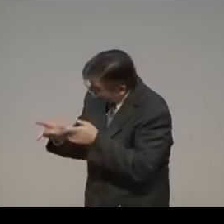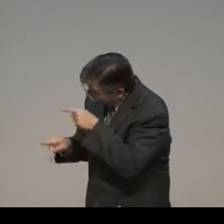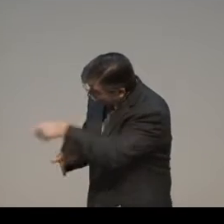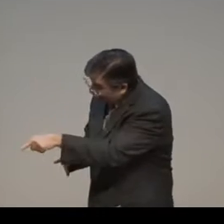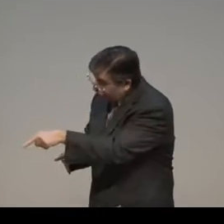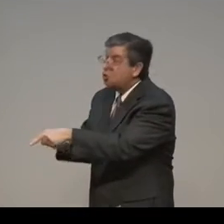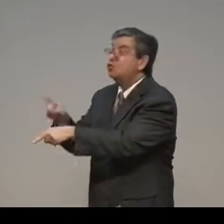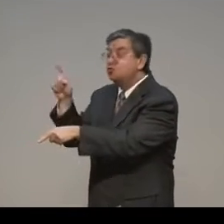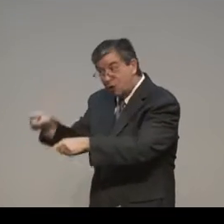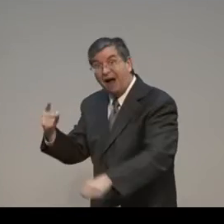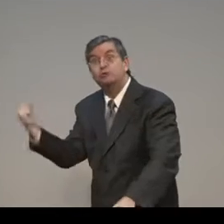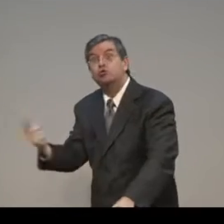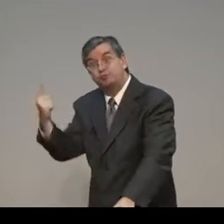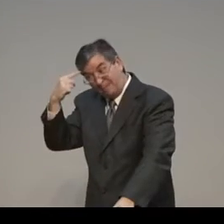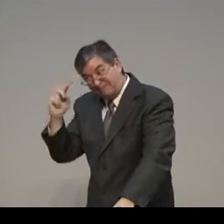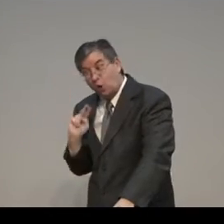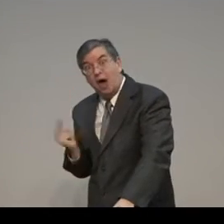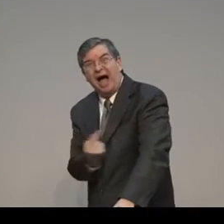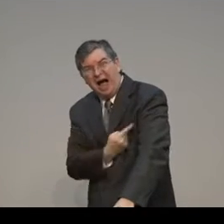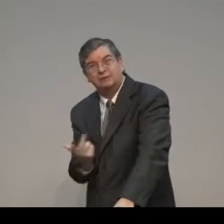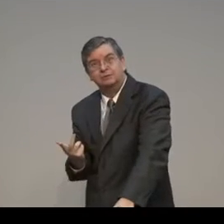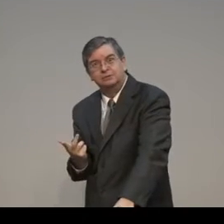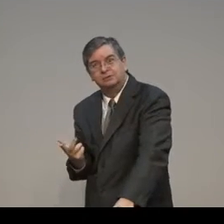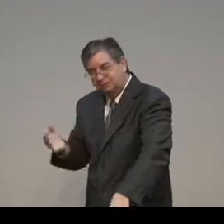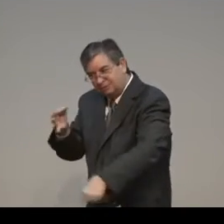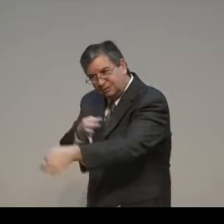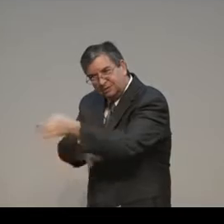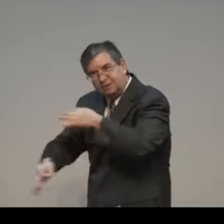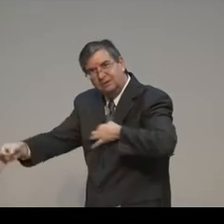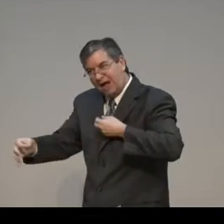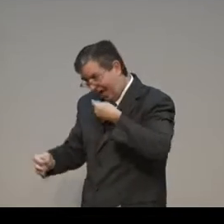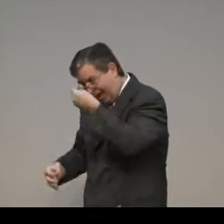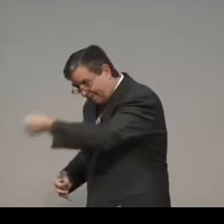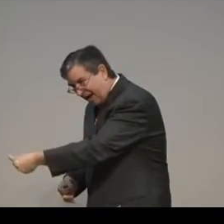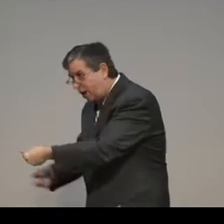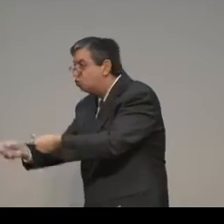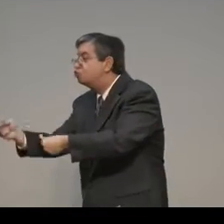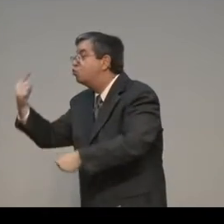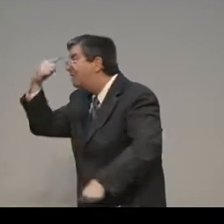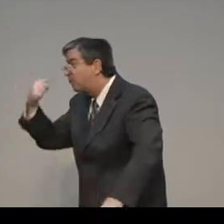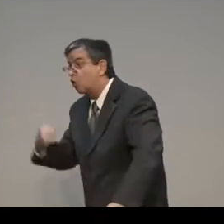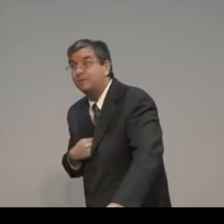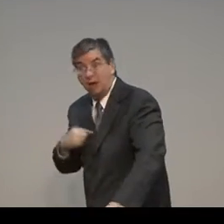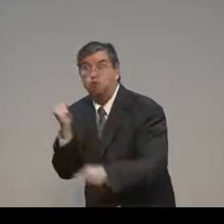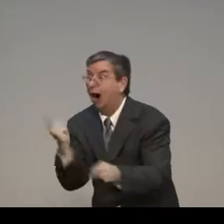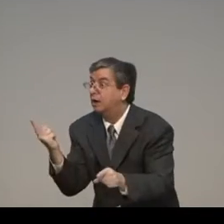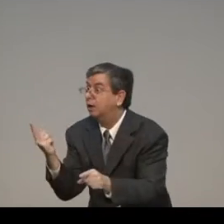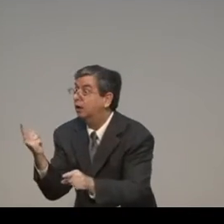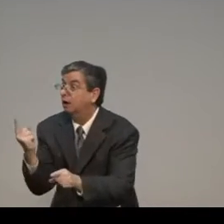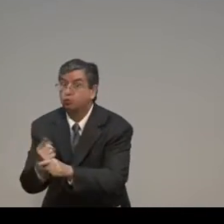It's not. You have to do something for us. There's an agreement there. I pay you. You're